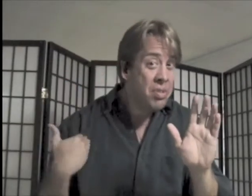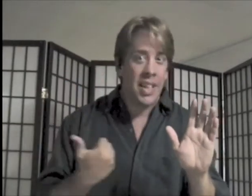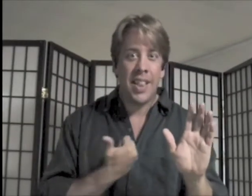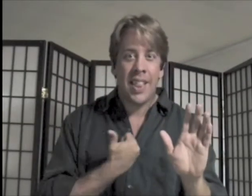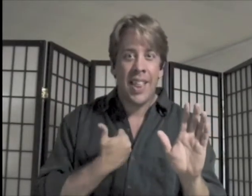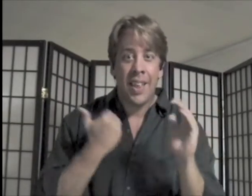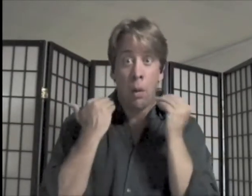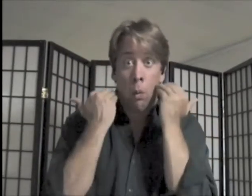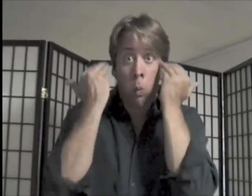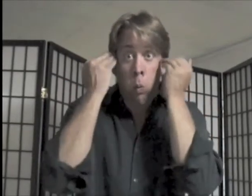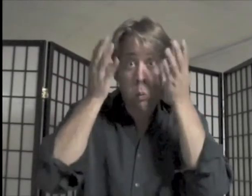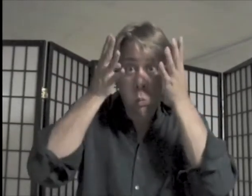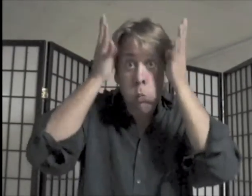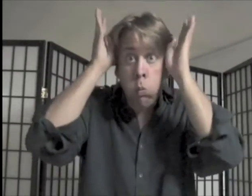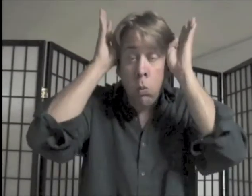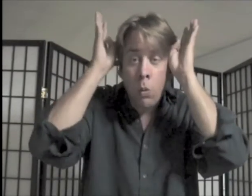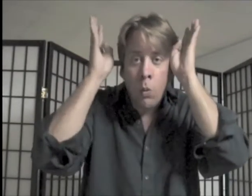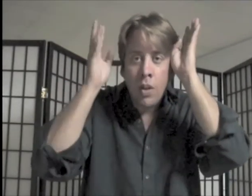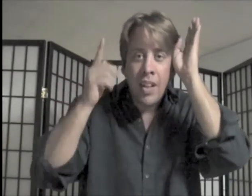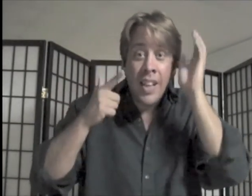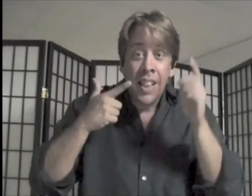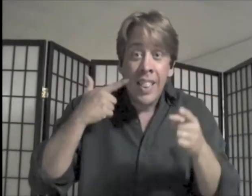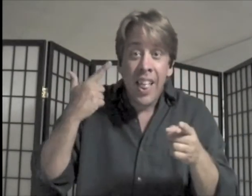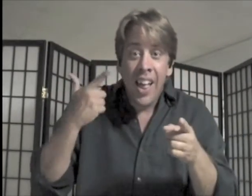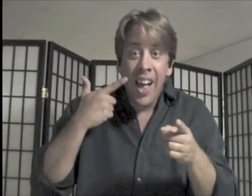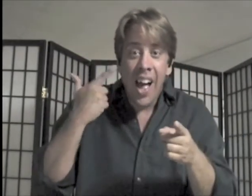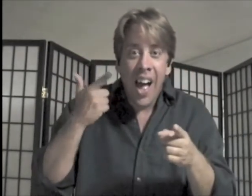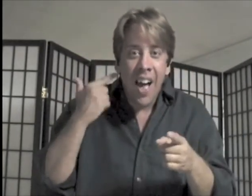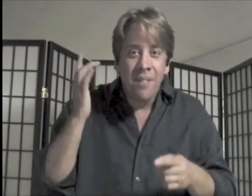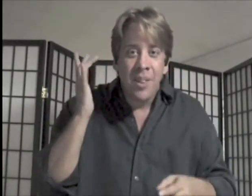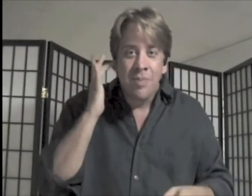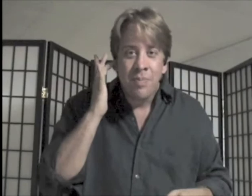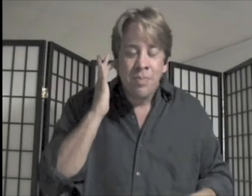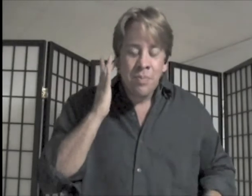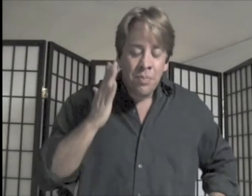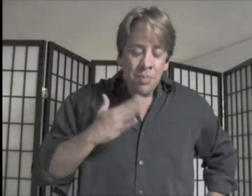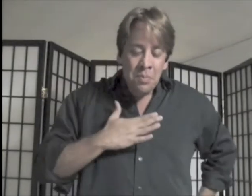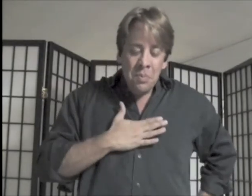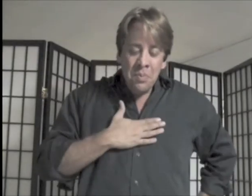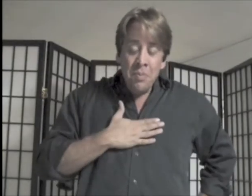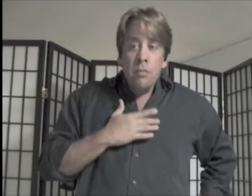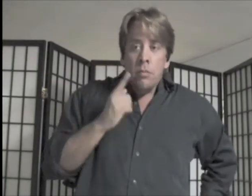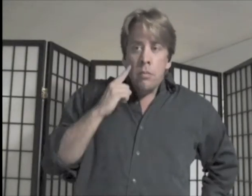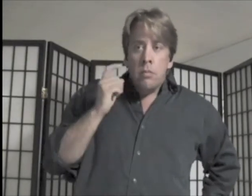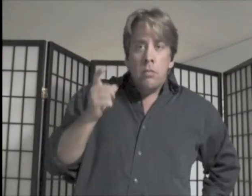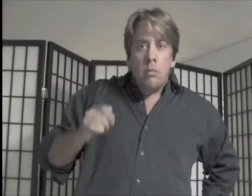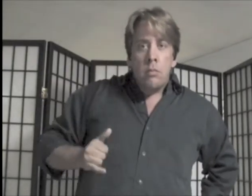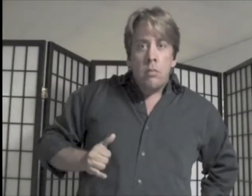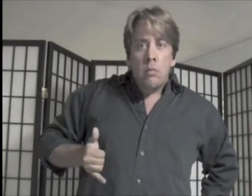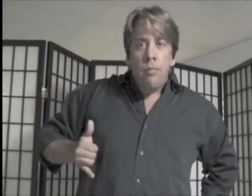bittersweet to hear you laugh, your phone was ringing, I don't wanna ask If you go